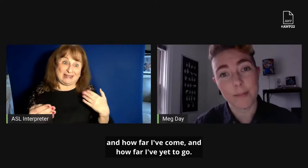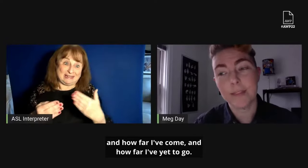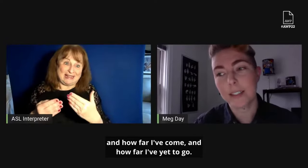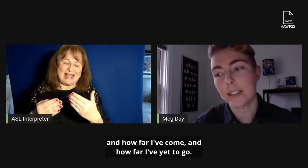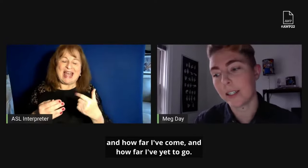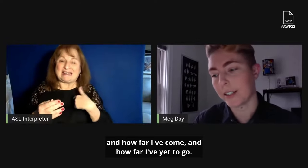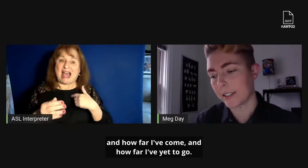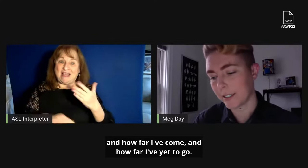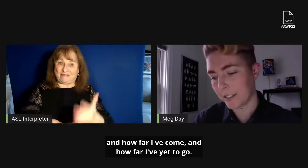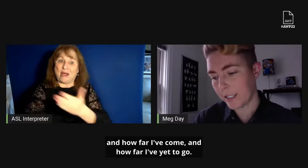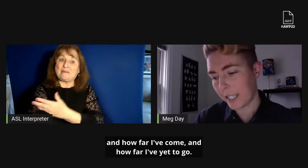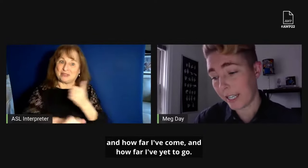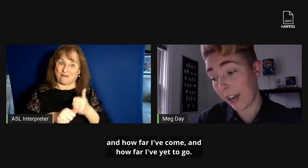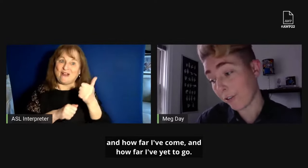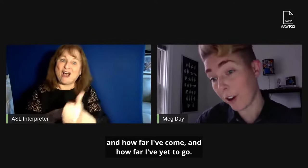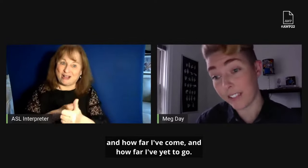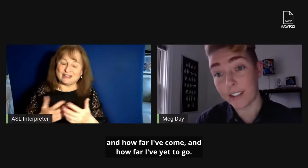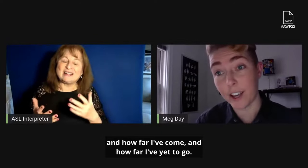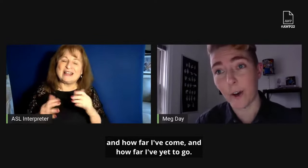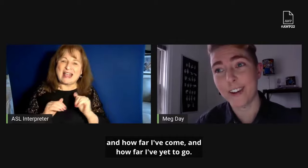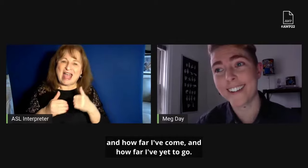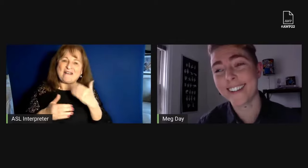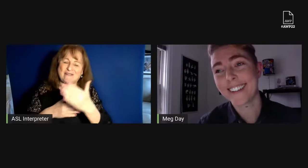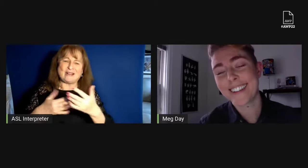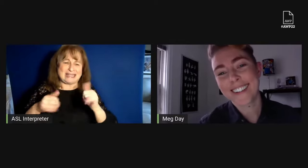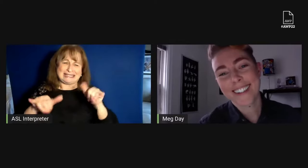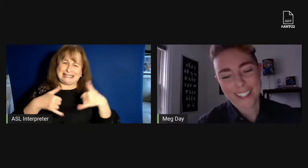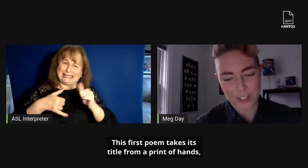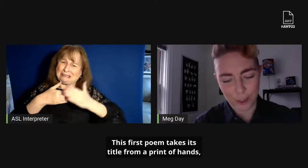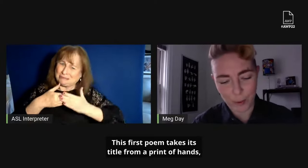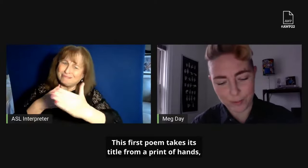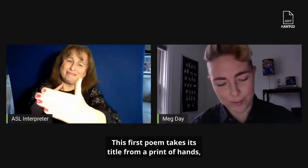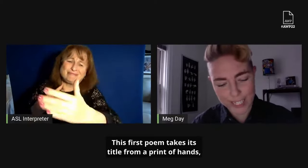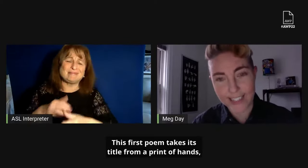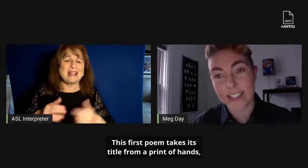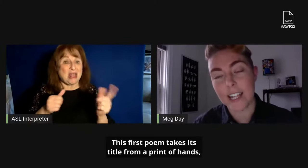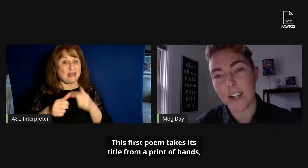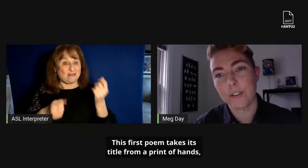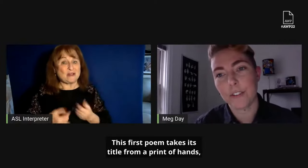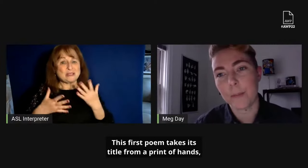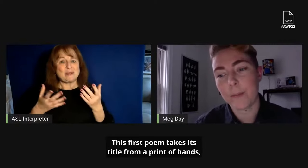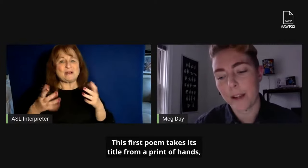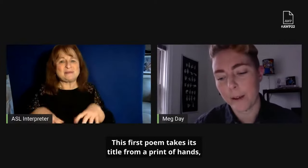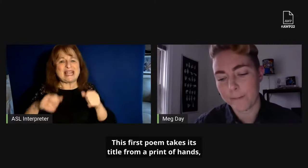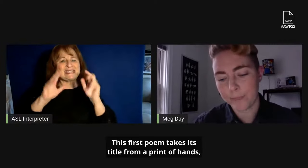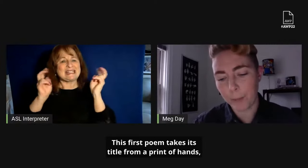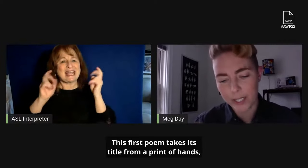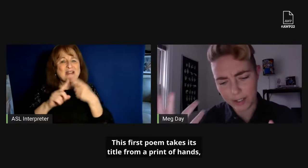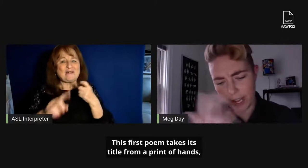far i've come and how far i've yet to go this first poem takes its title from